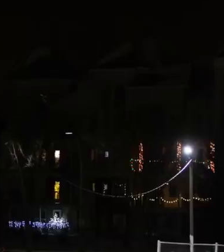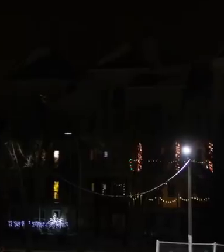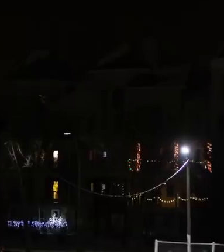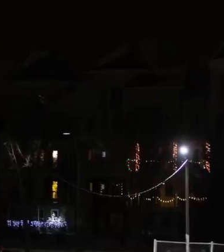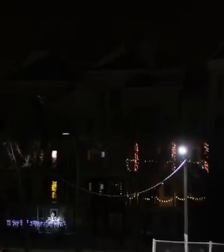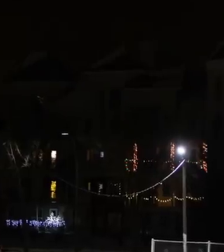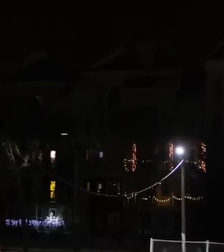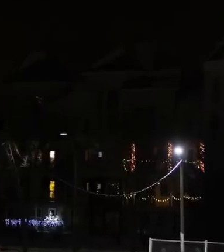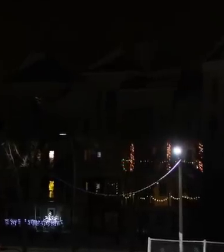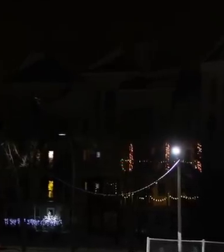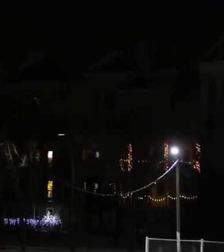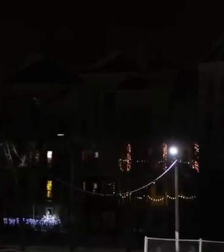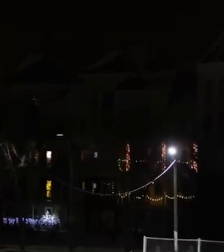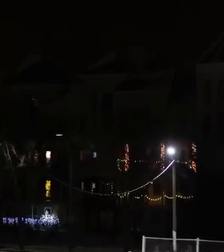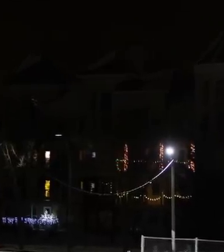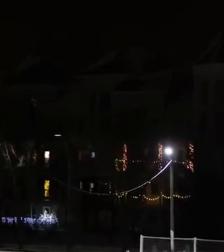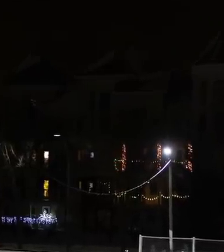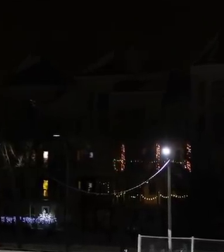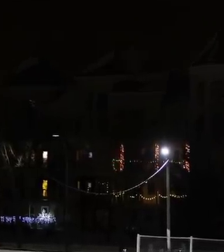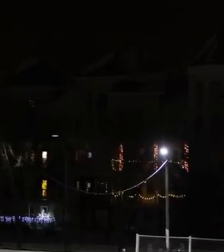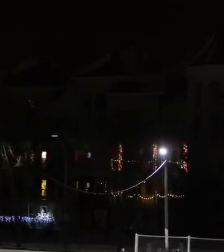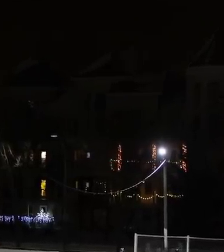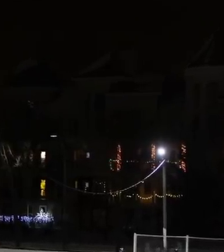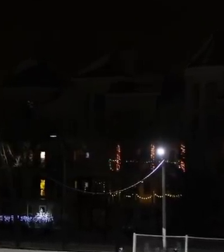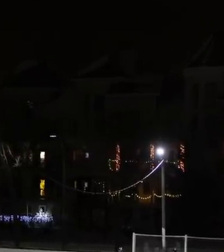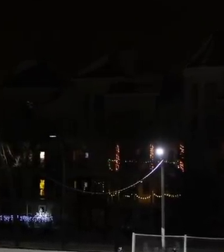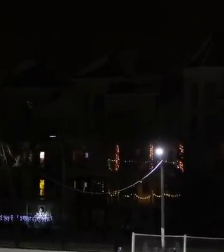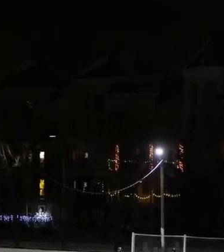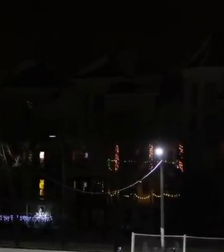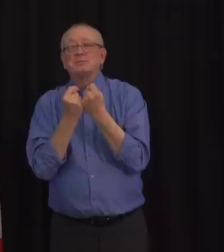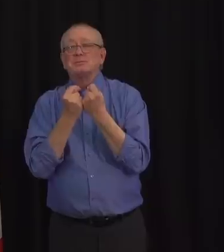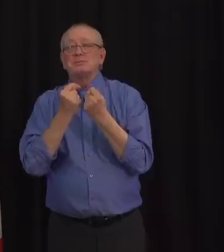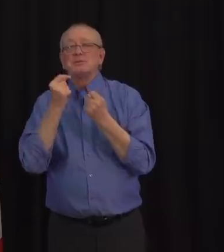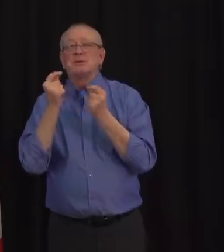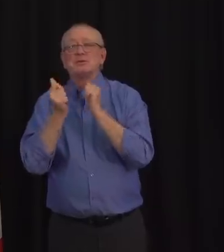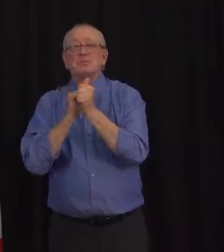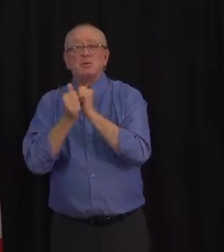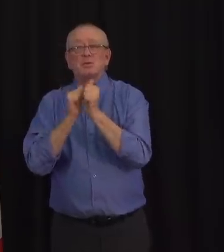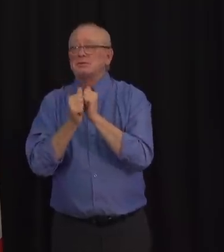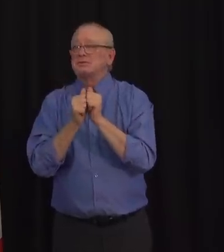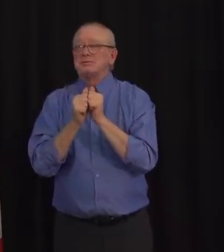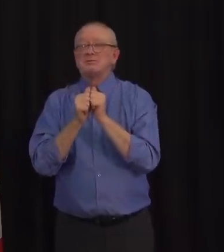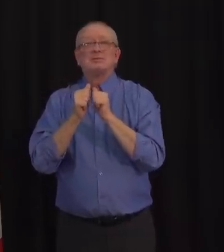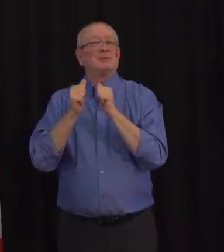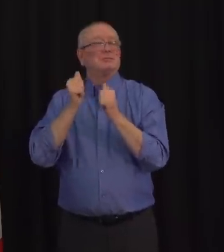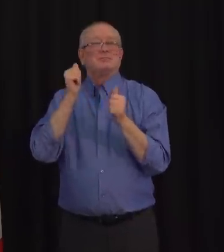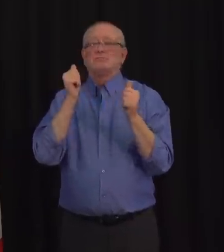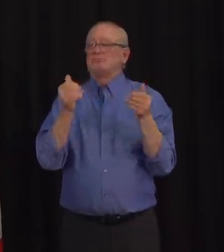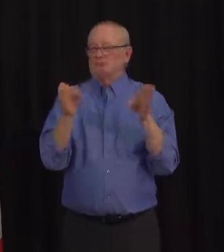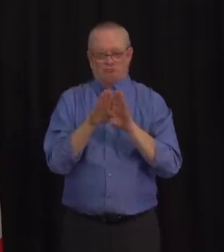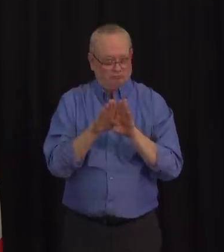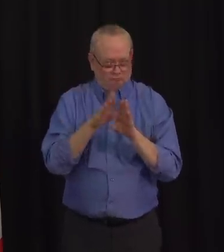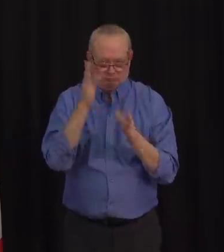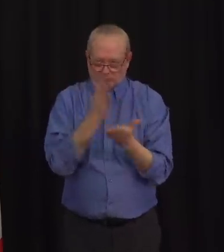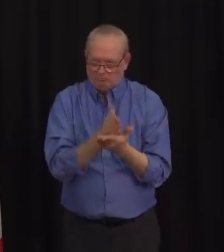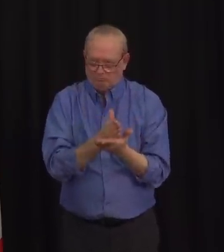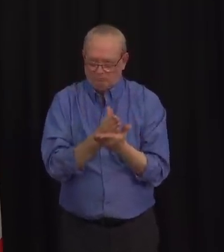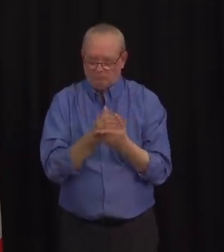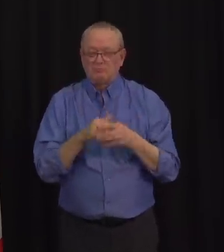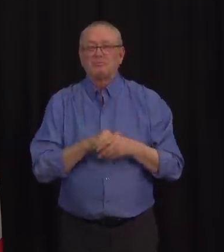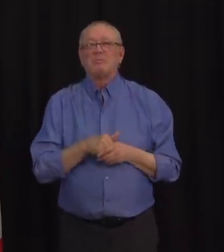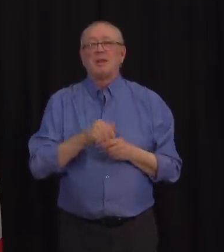individual sport must stop unless an exemption is approved by application to the Chief Medical Officer of Health,